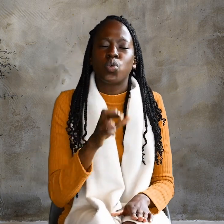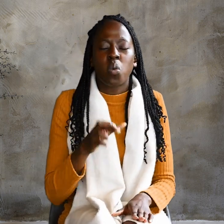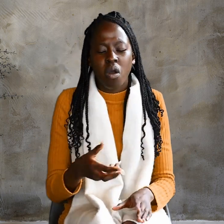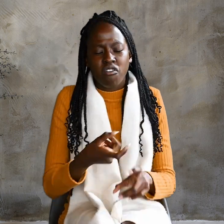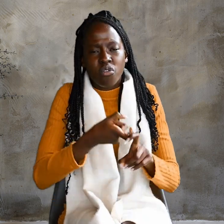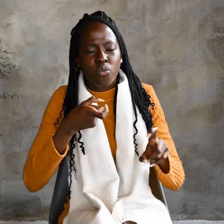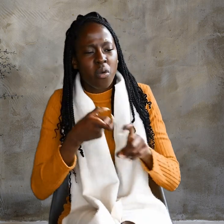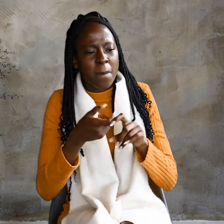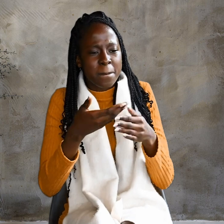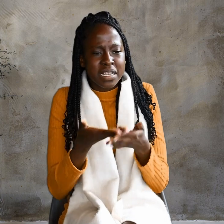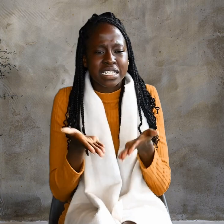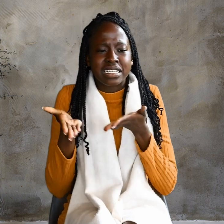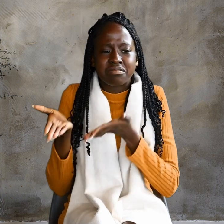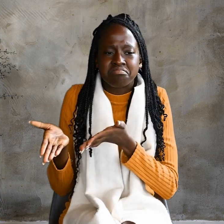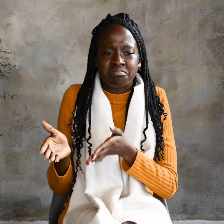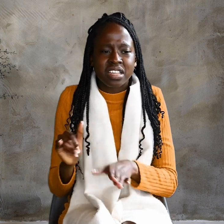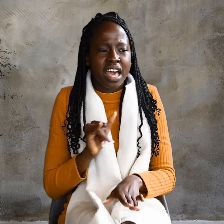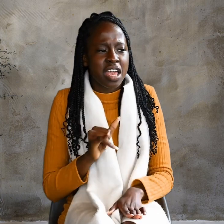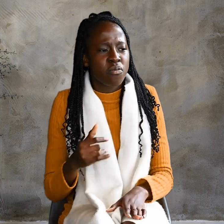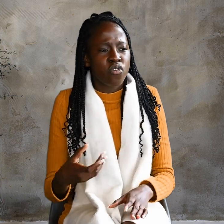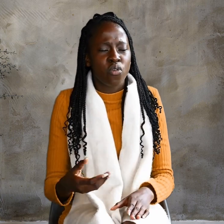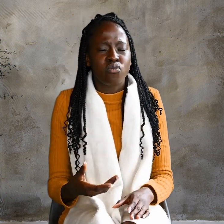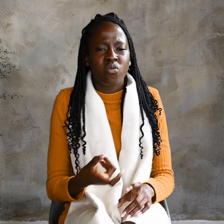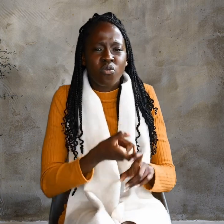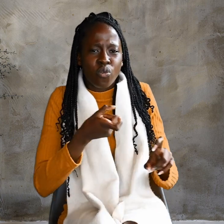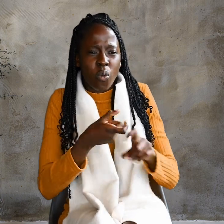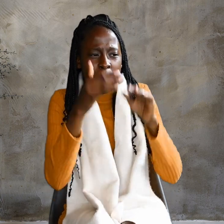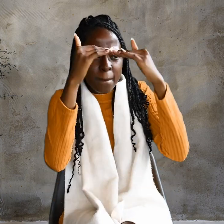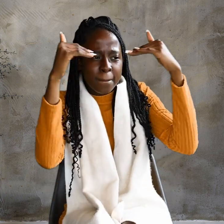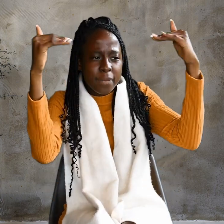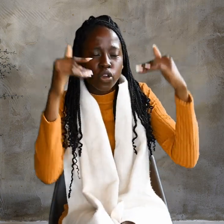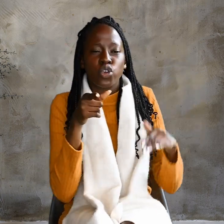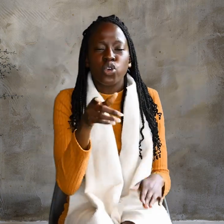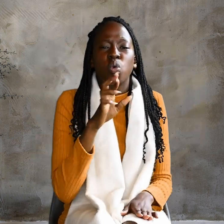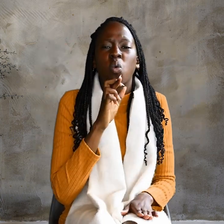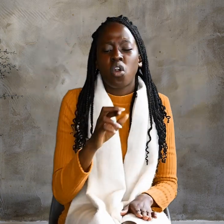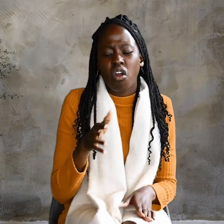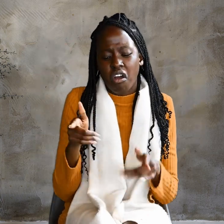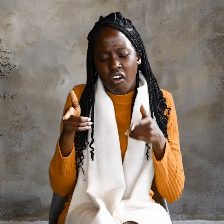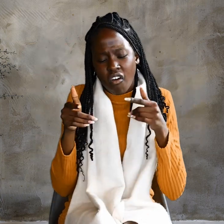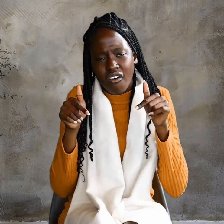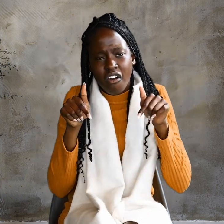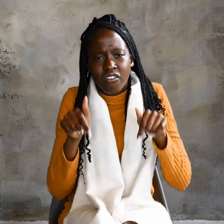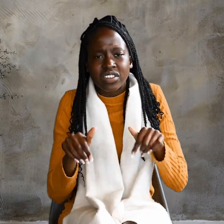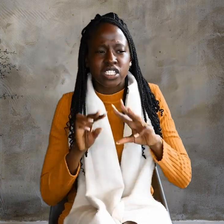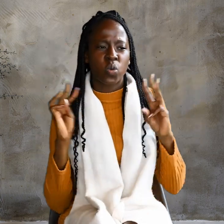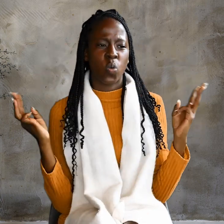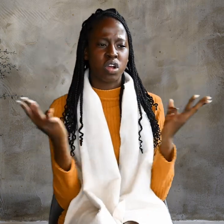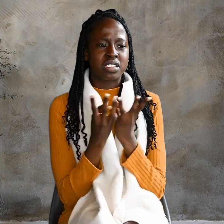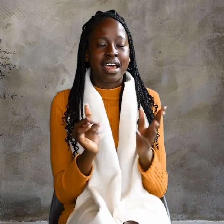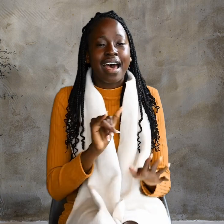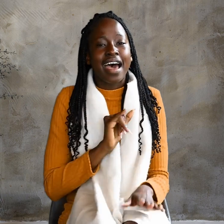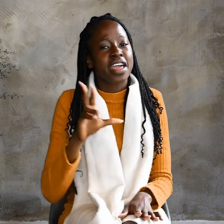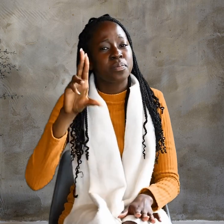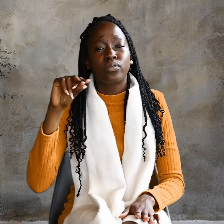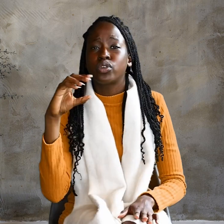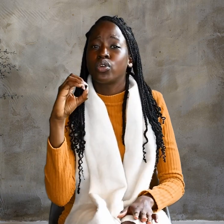You were from below. I am from above. You are of this world. I am